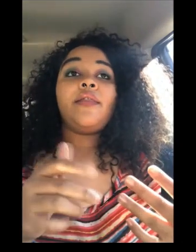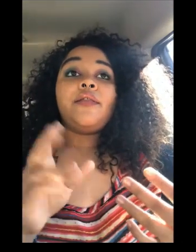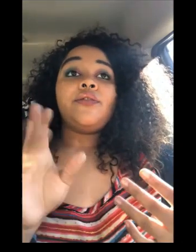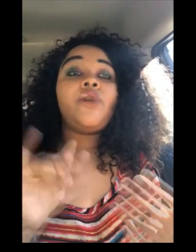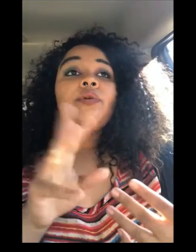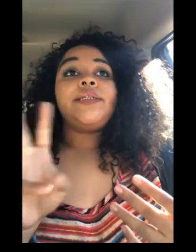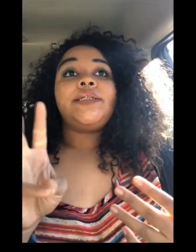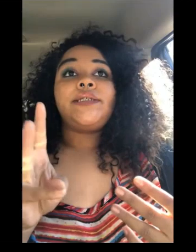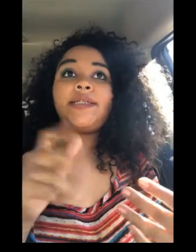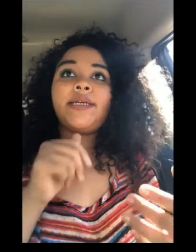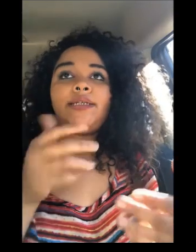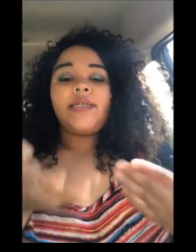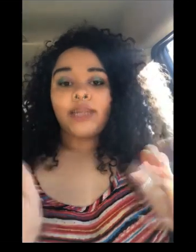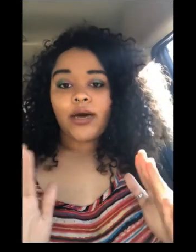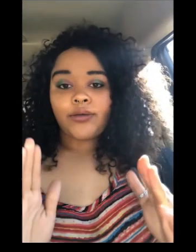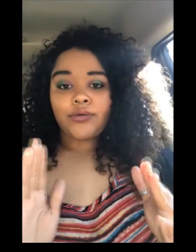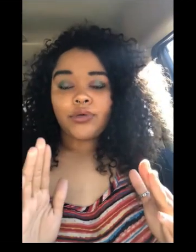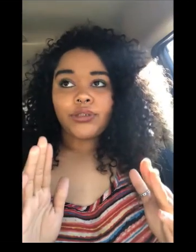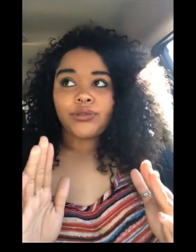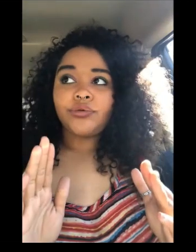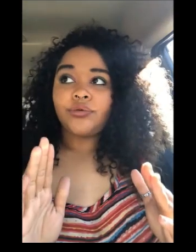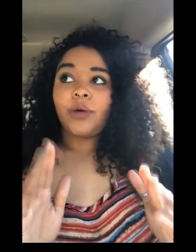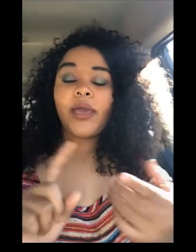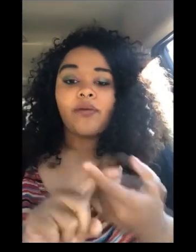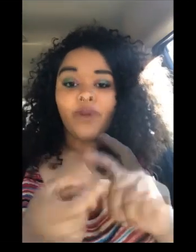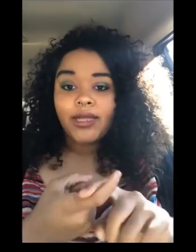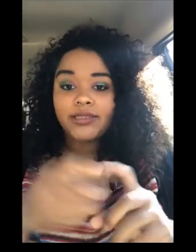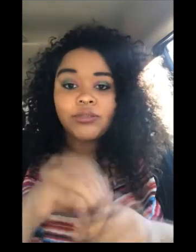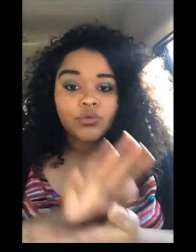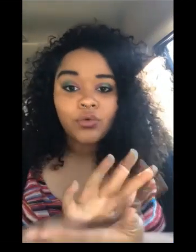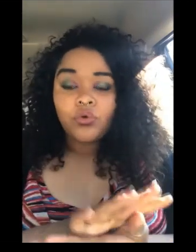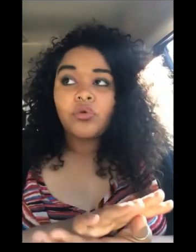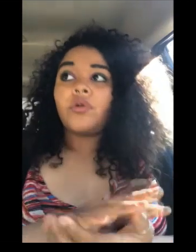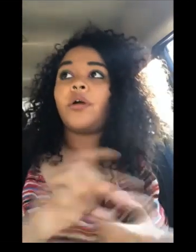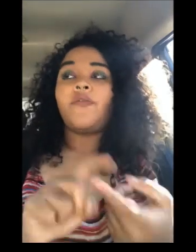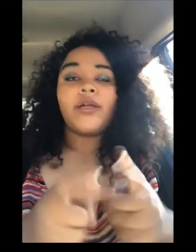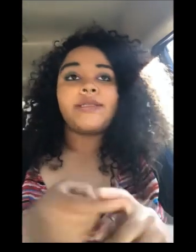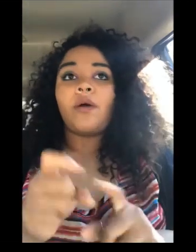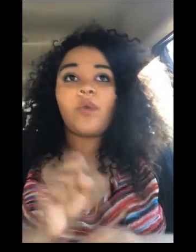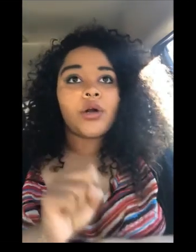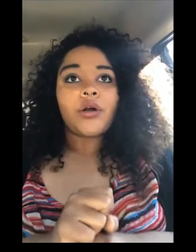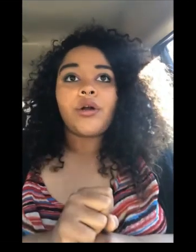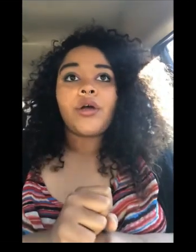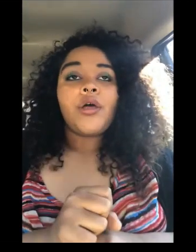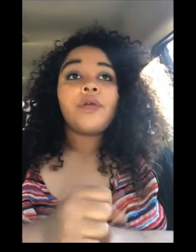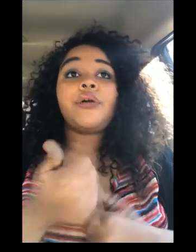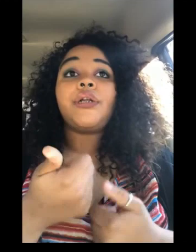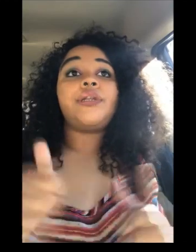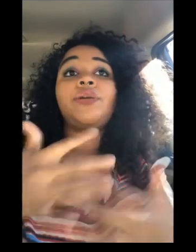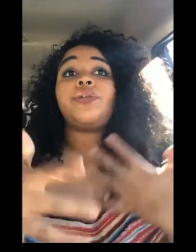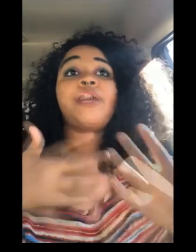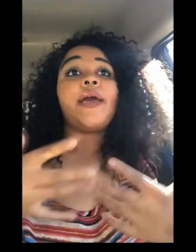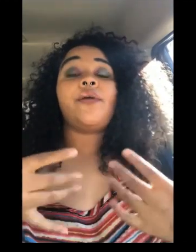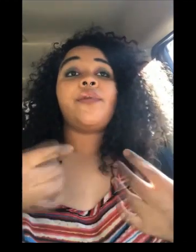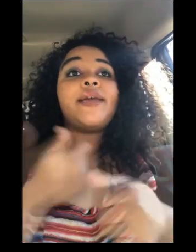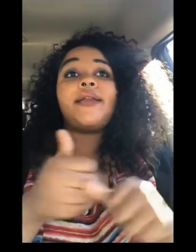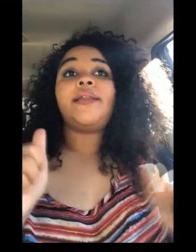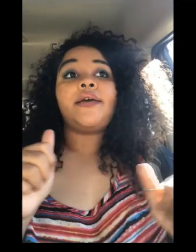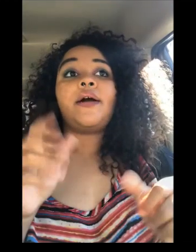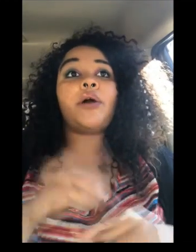jehovah witnesses they didn't allow you to make friends in school or friends at work you couldn't associate with anything a